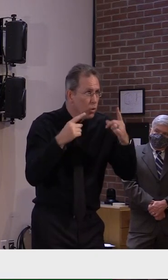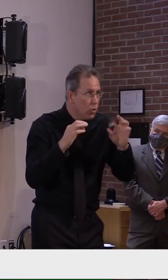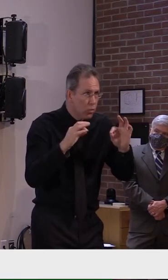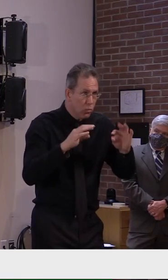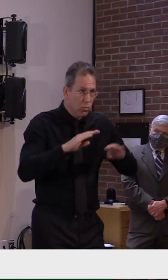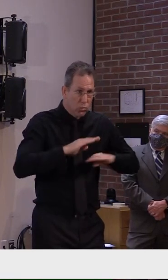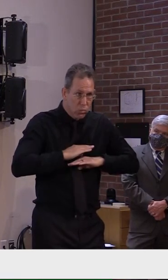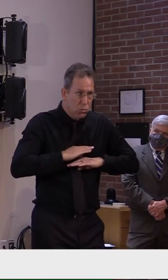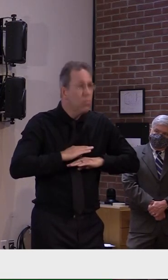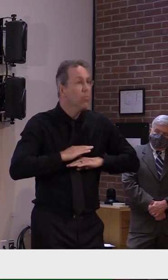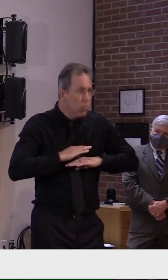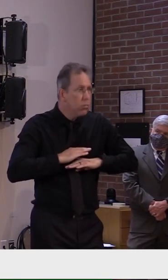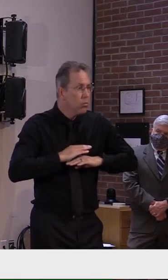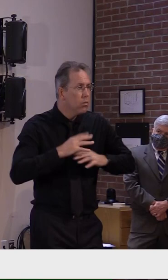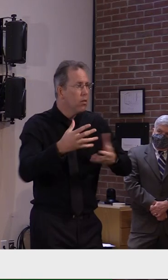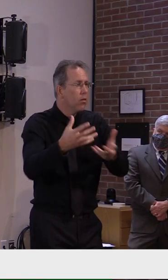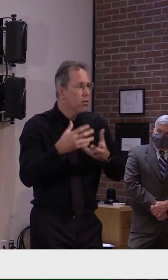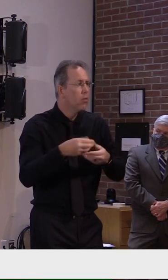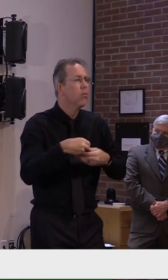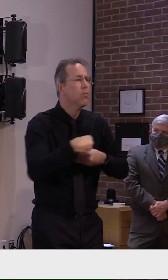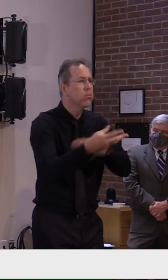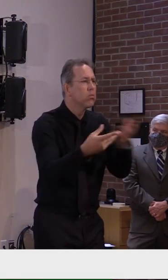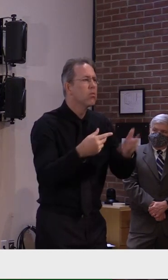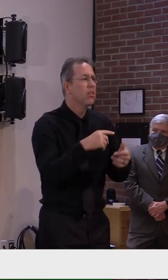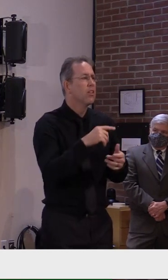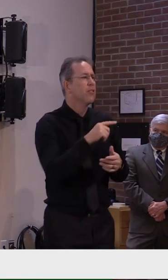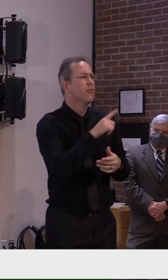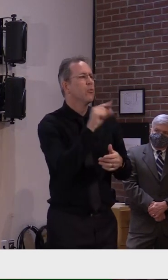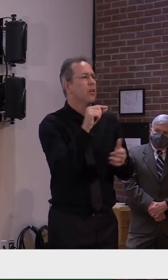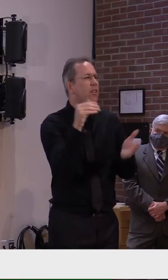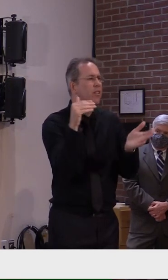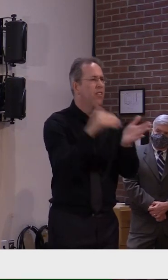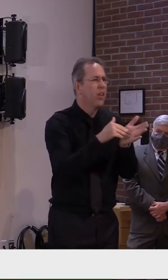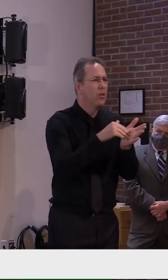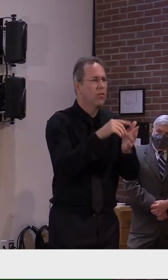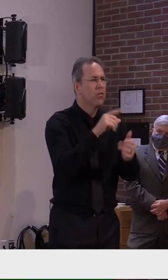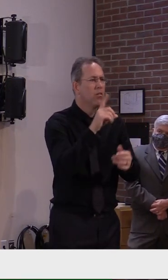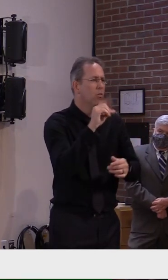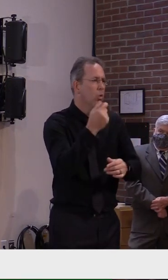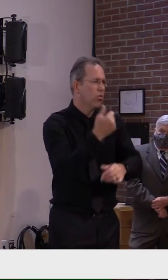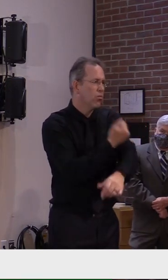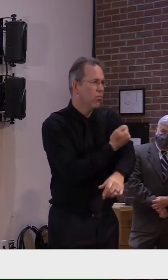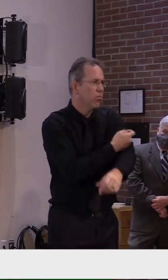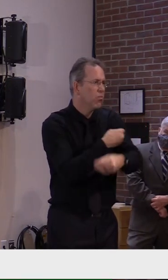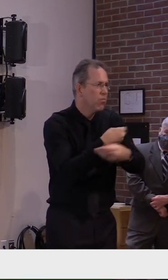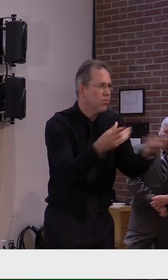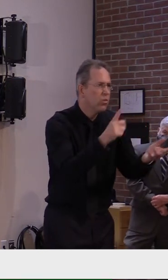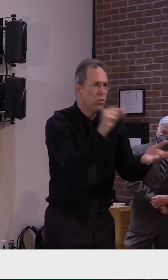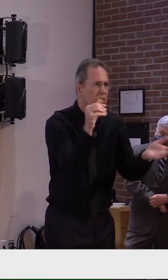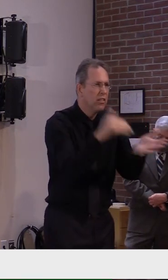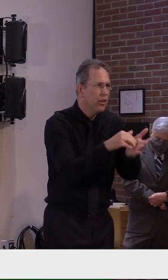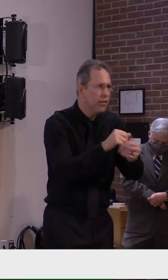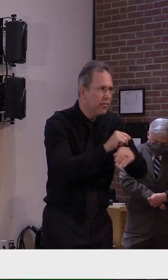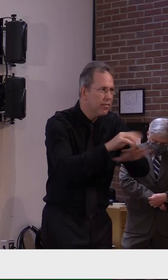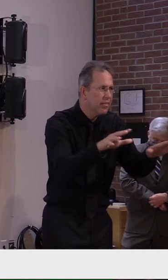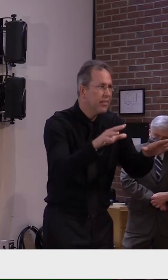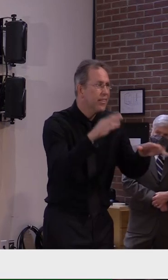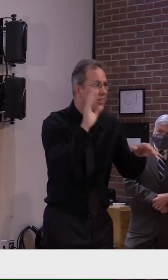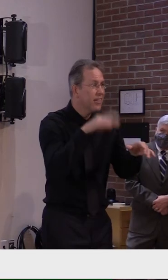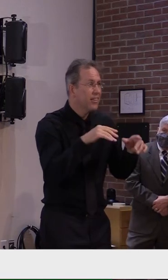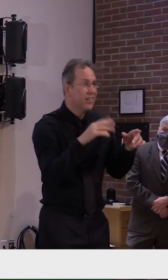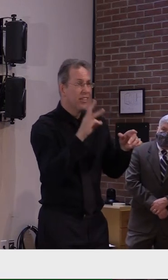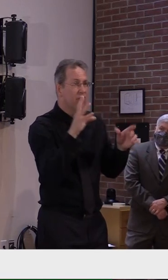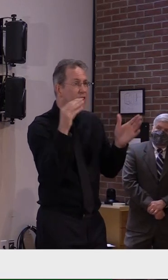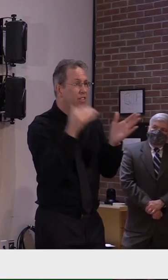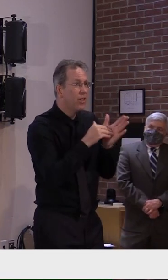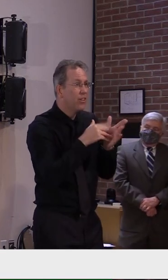before New Year's. Um, now 20,000 is not a lot when you look at the population of the state, but in terms